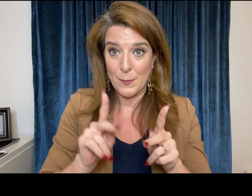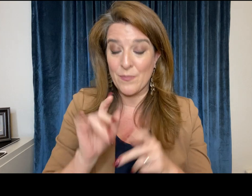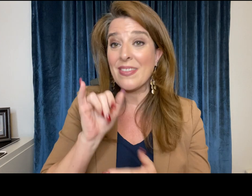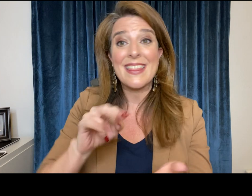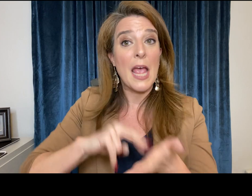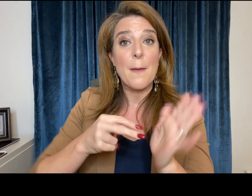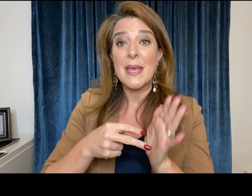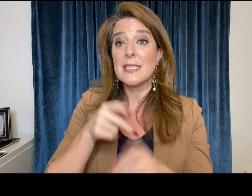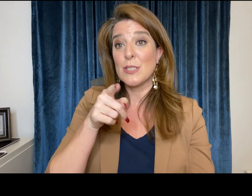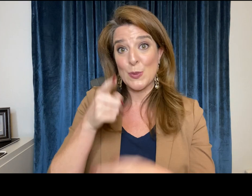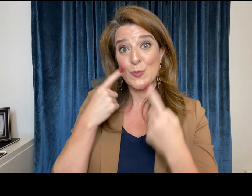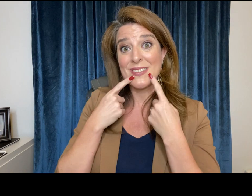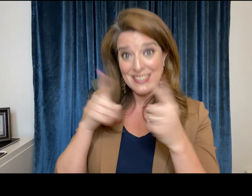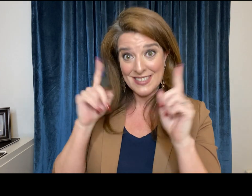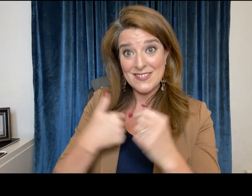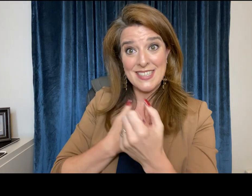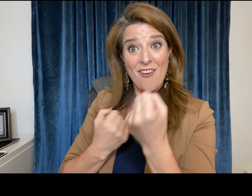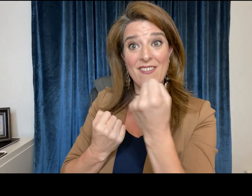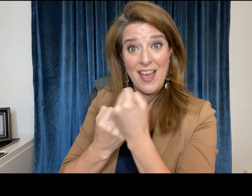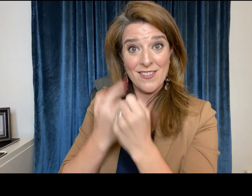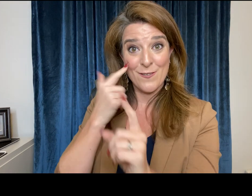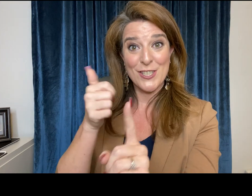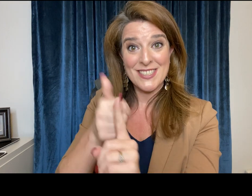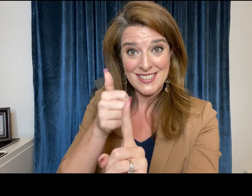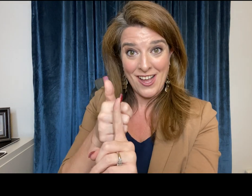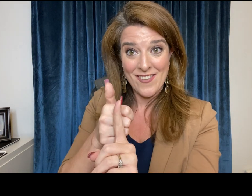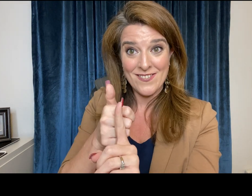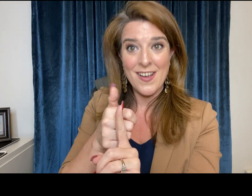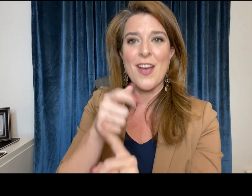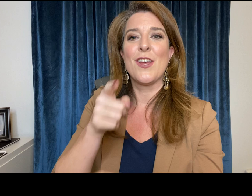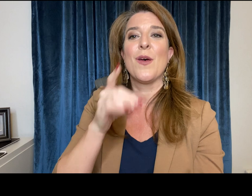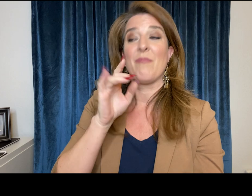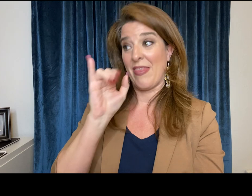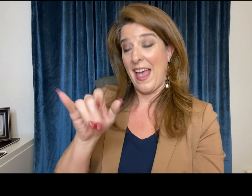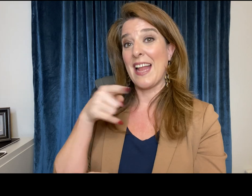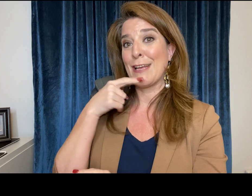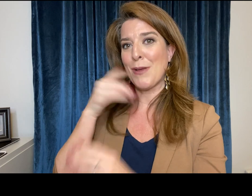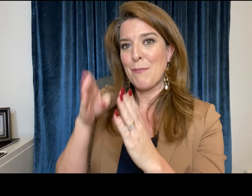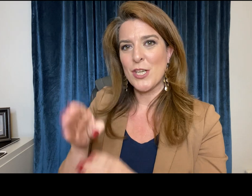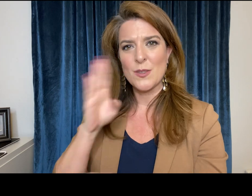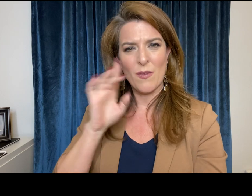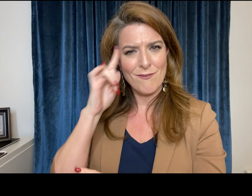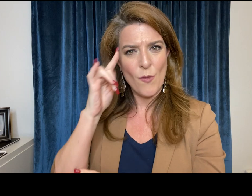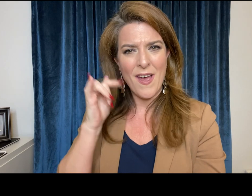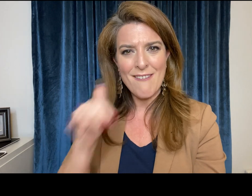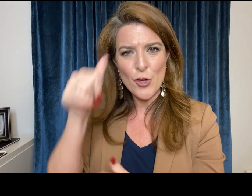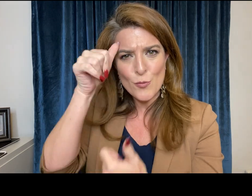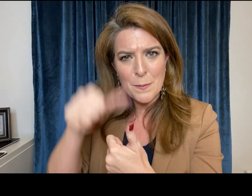other deaf people as well so that means you're successfully self-advocating for yourself and that